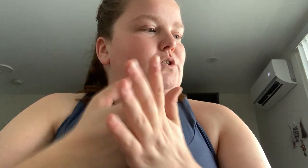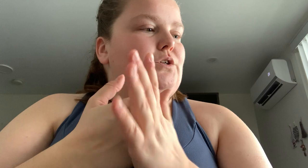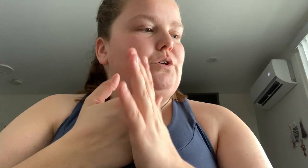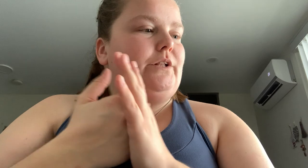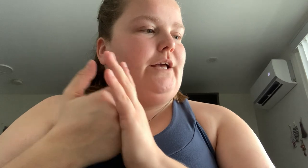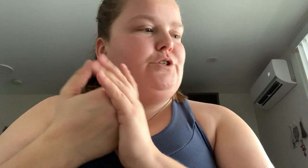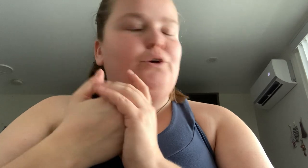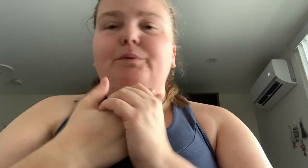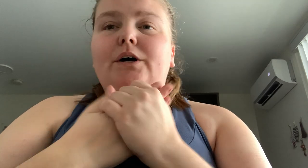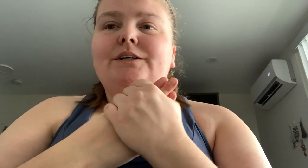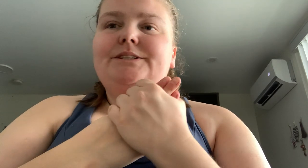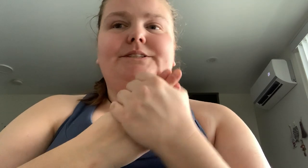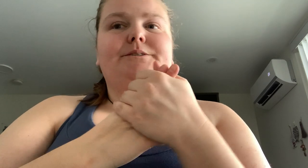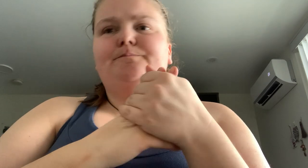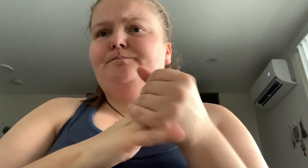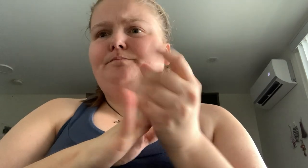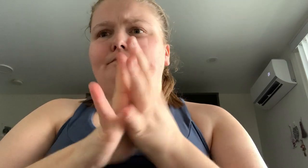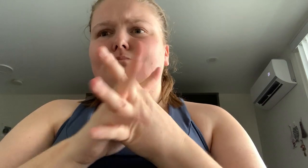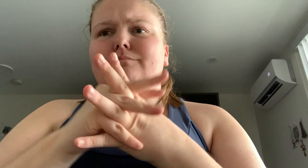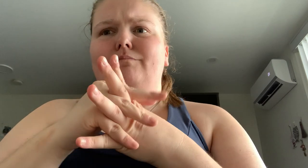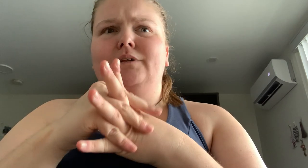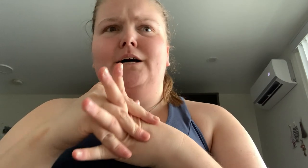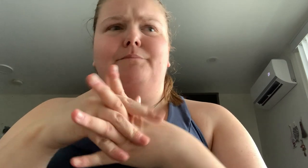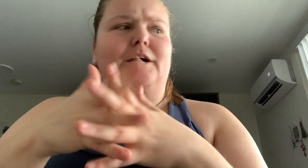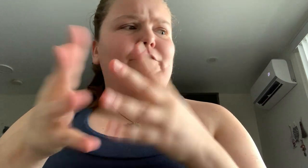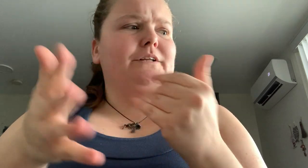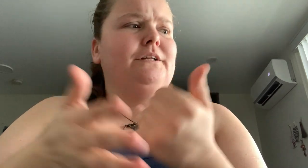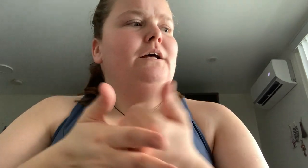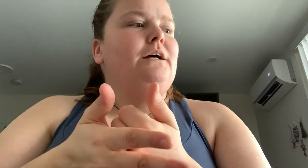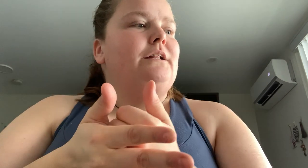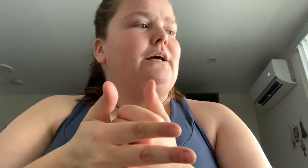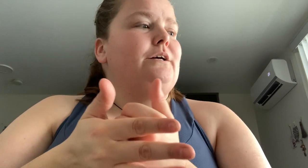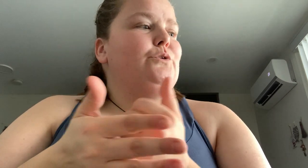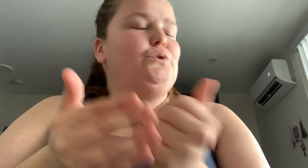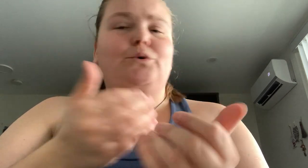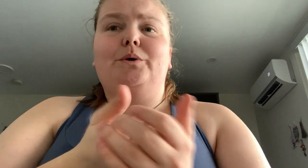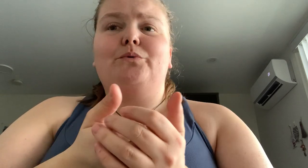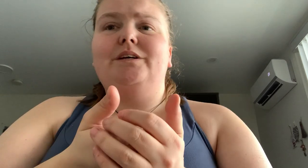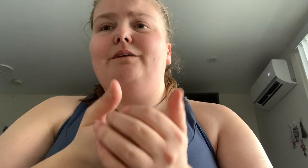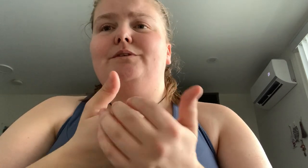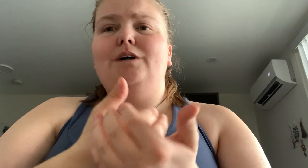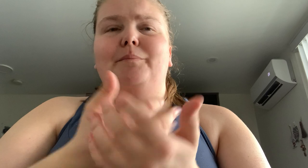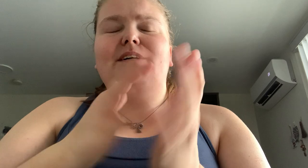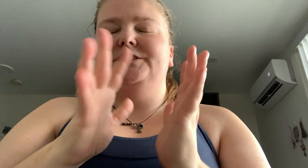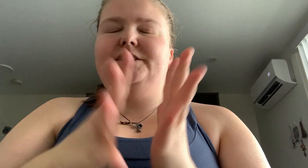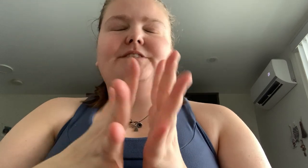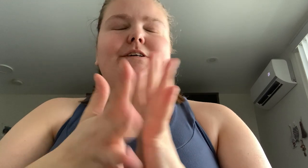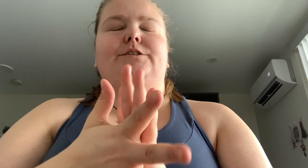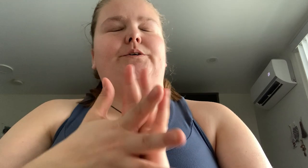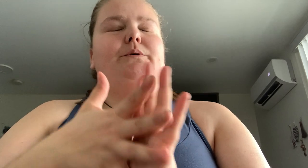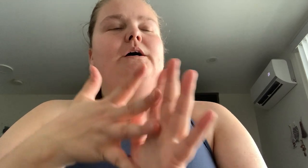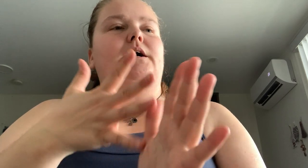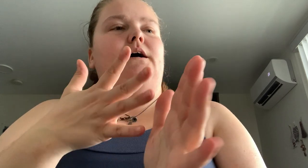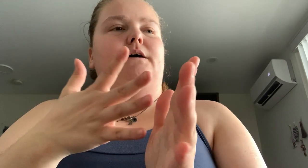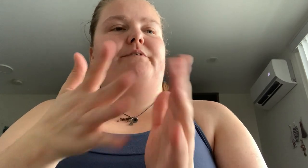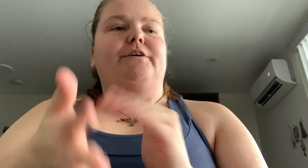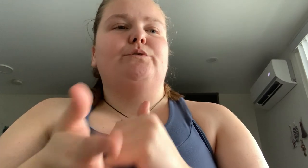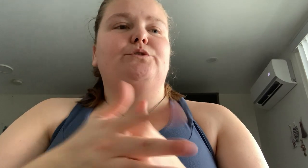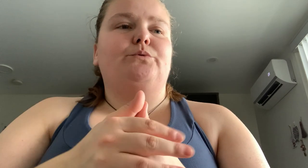like two books, um, covering like two or three of the topics, that's fine too. Um, if I don't do,